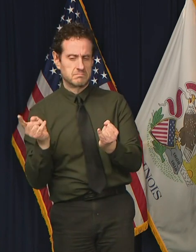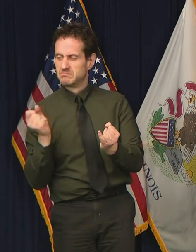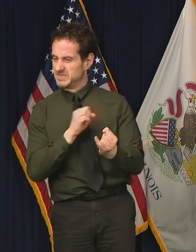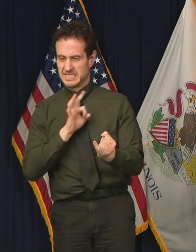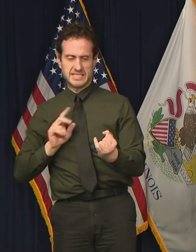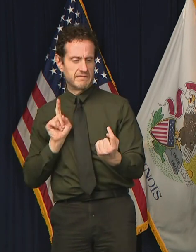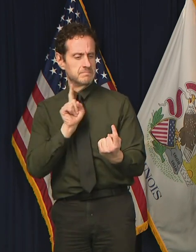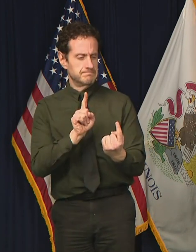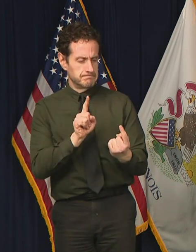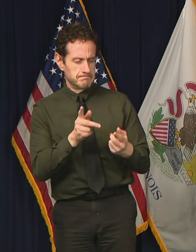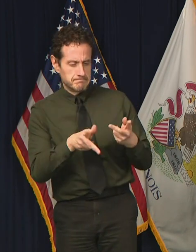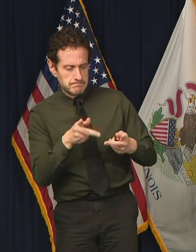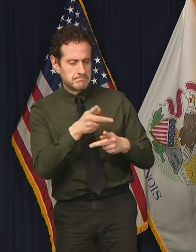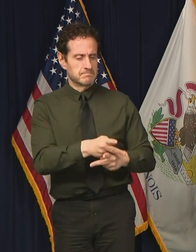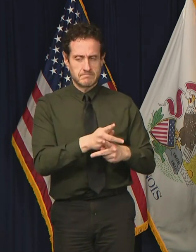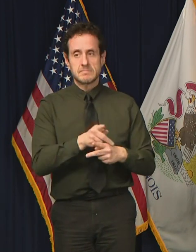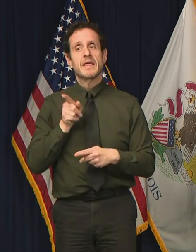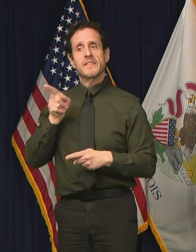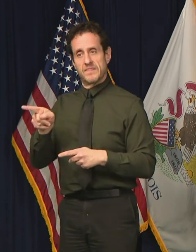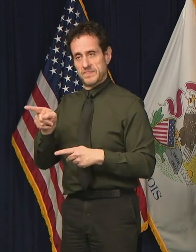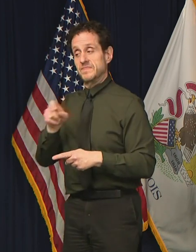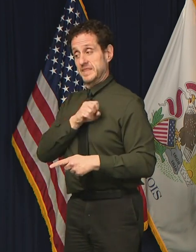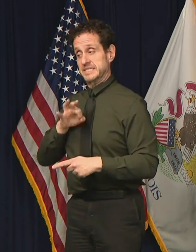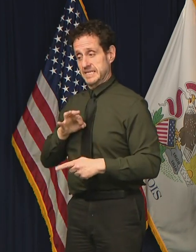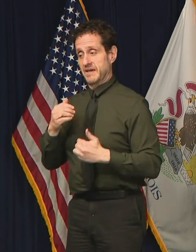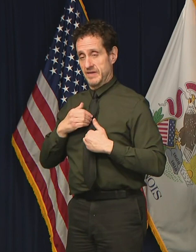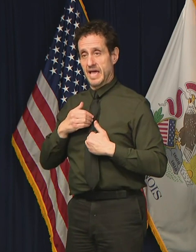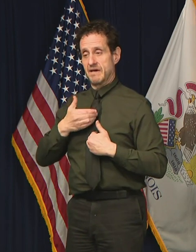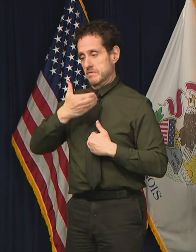in the health center are wearing protective equipment.